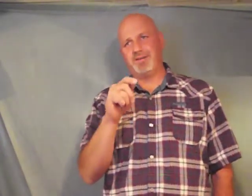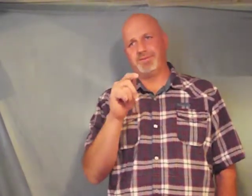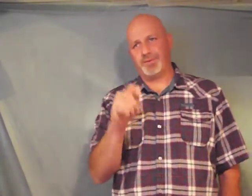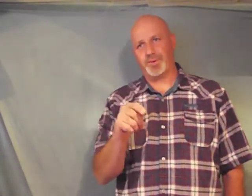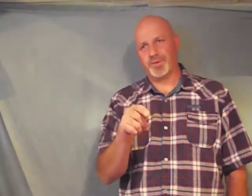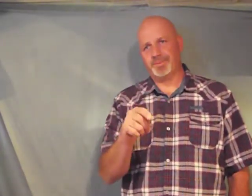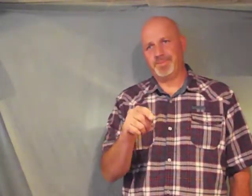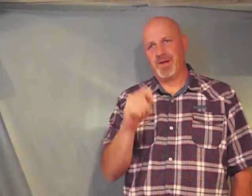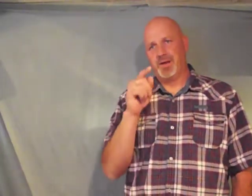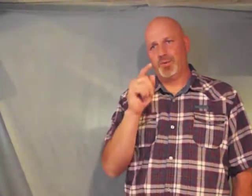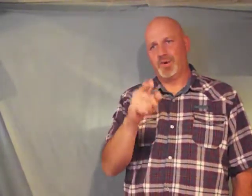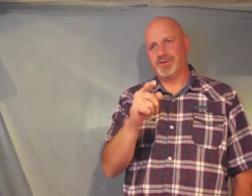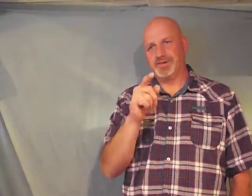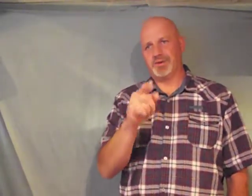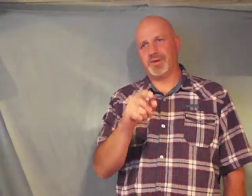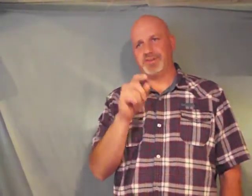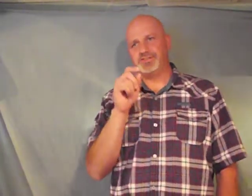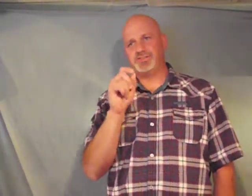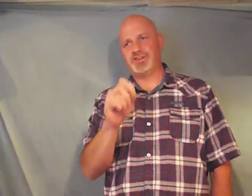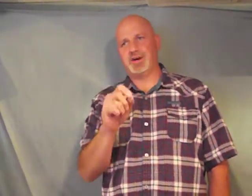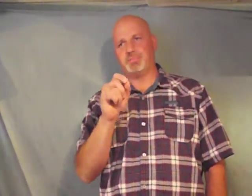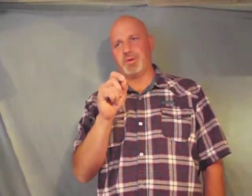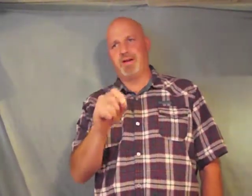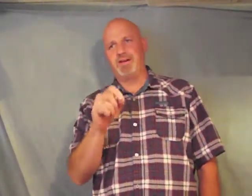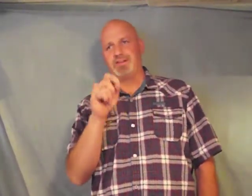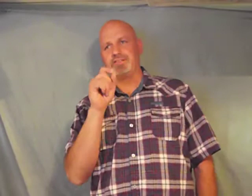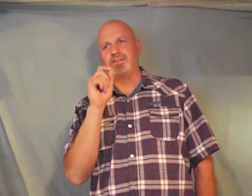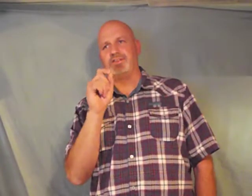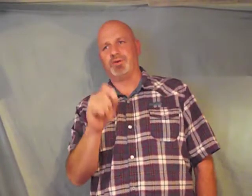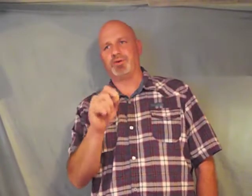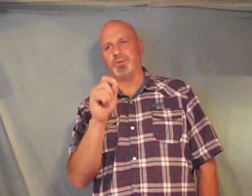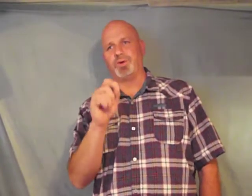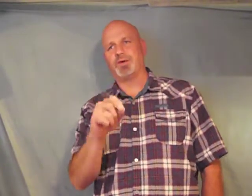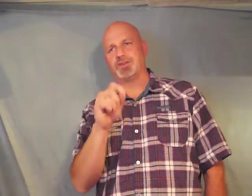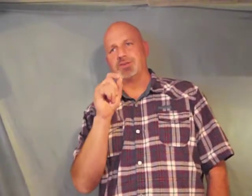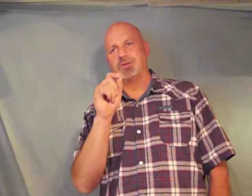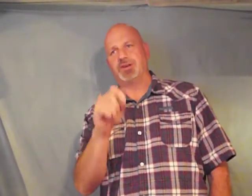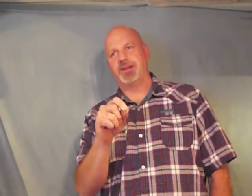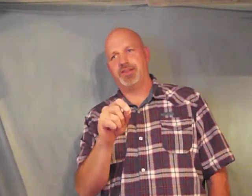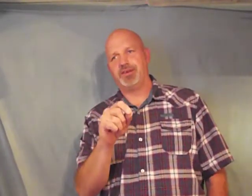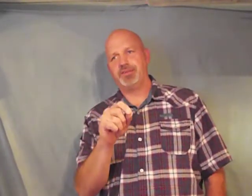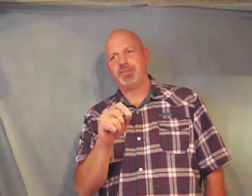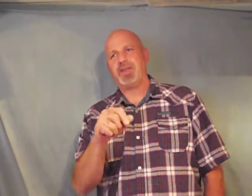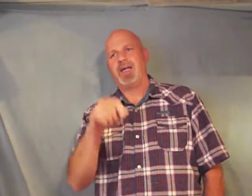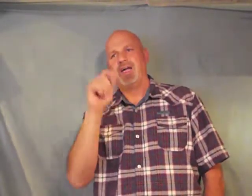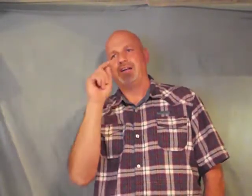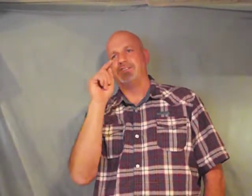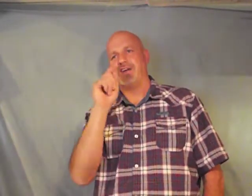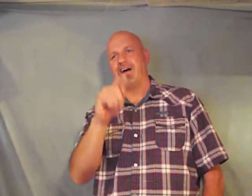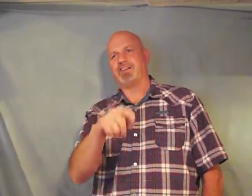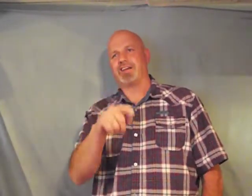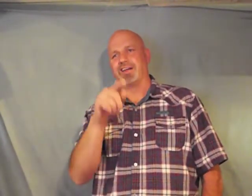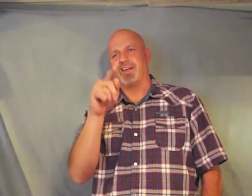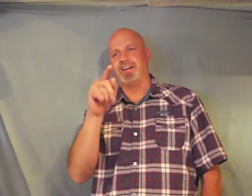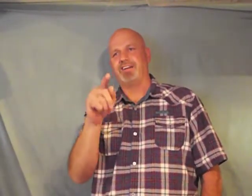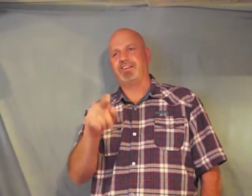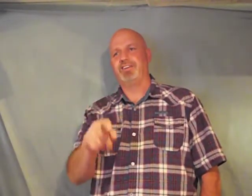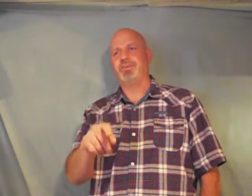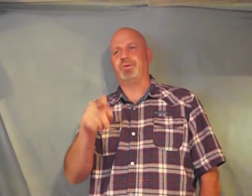4 one generation shall praise your works to another and shall declare your